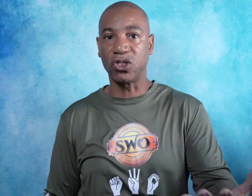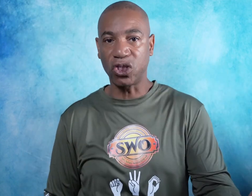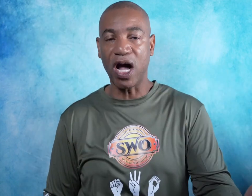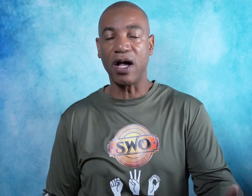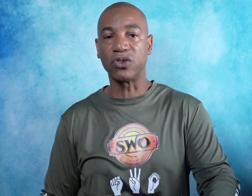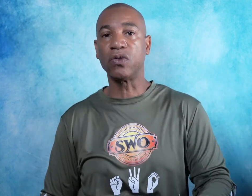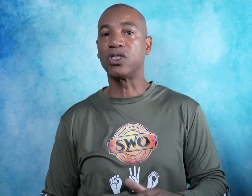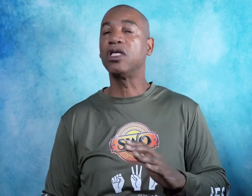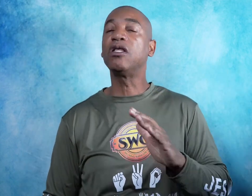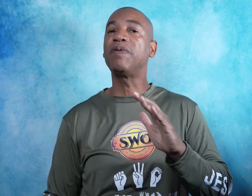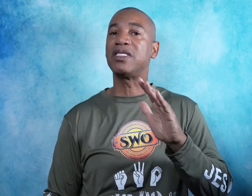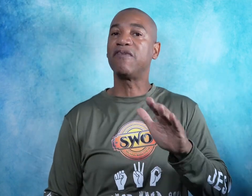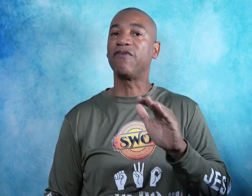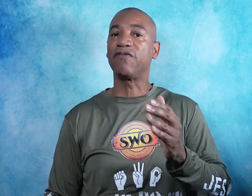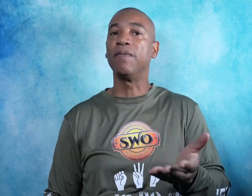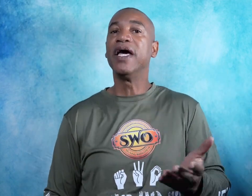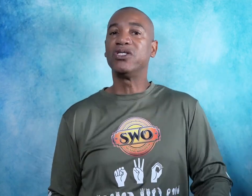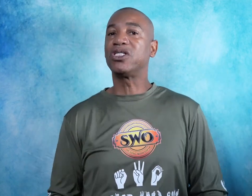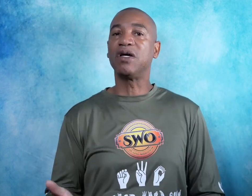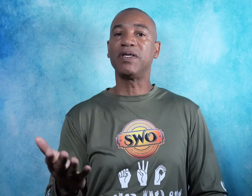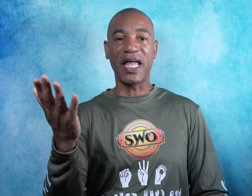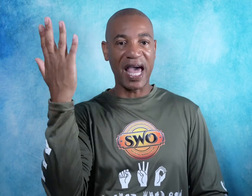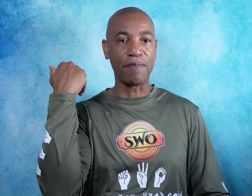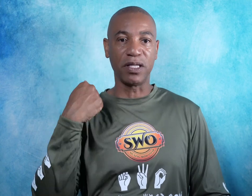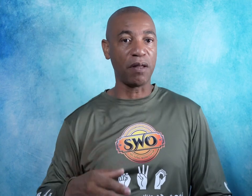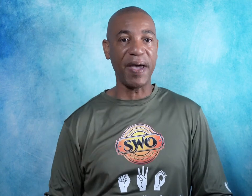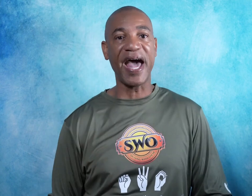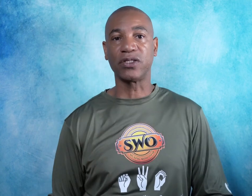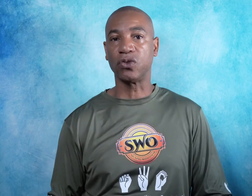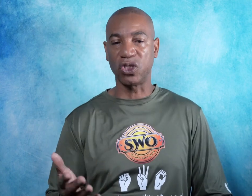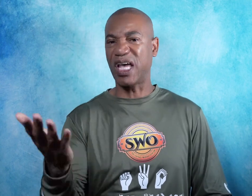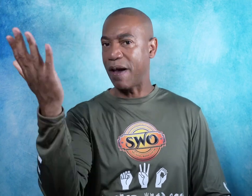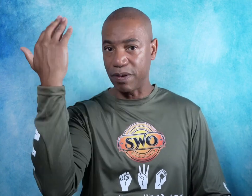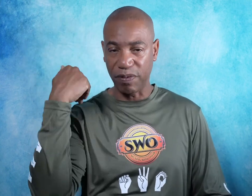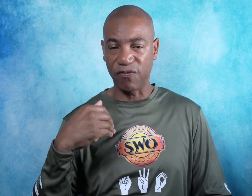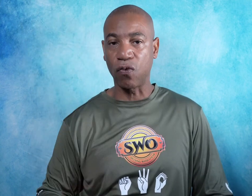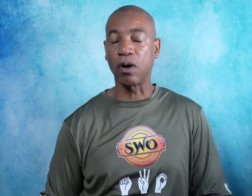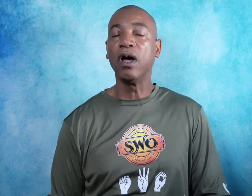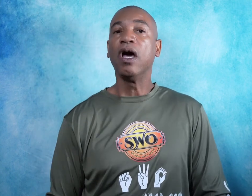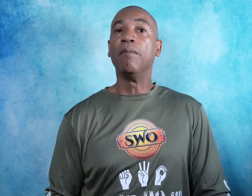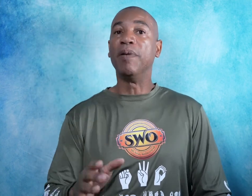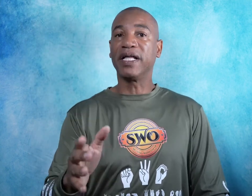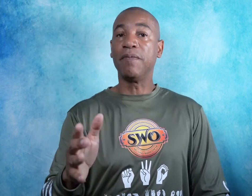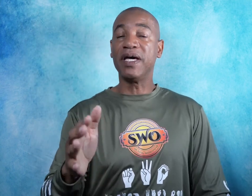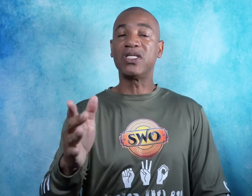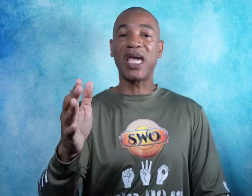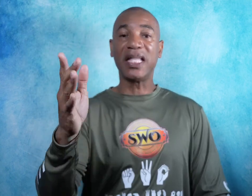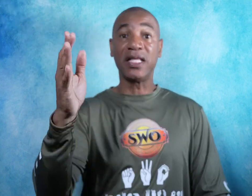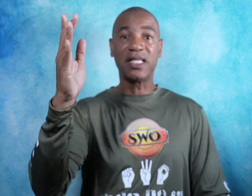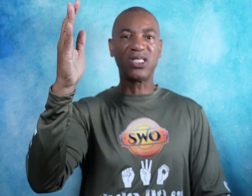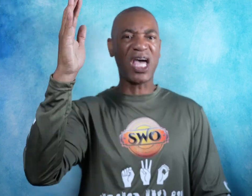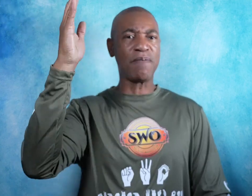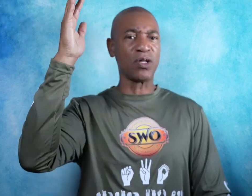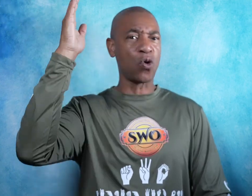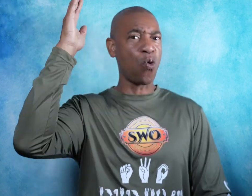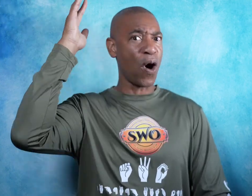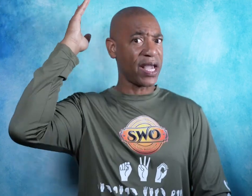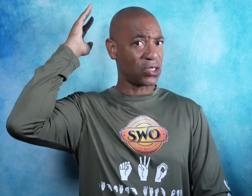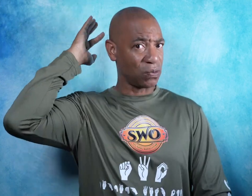a child. So it's a little bit different from just something that happened in the past or just happened before. But I'm indicating that this happened quite some